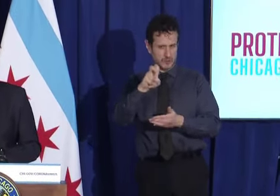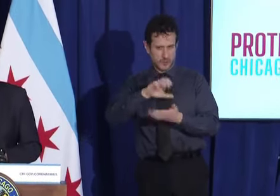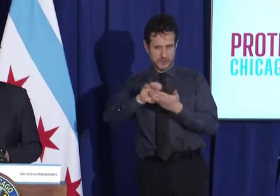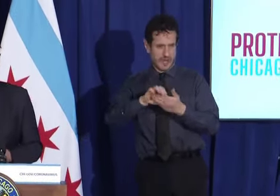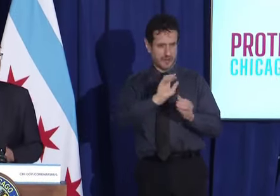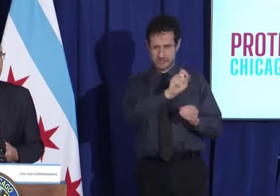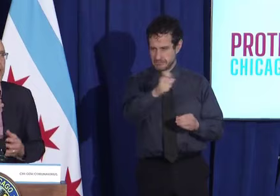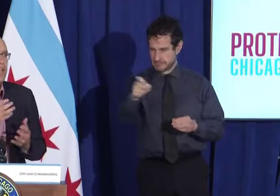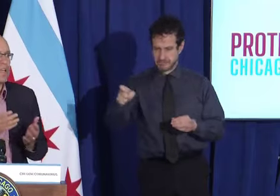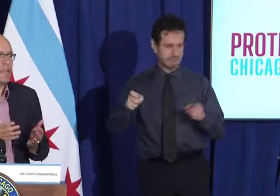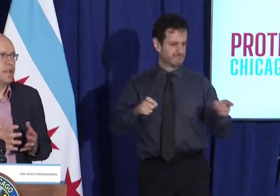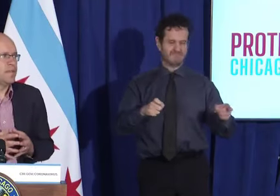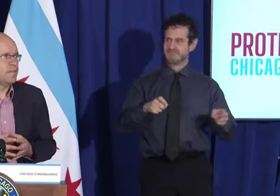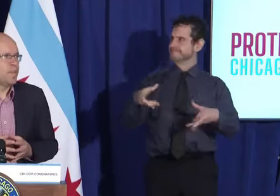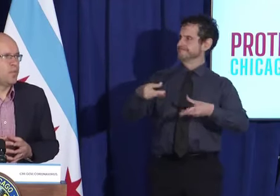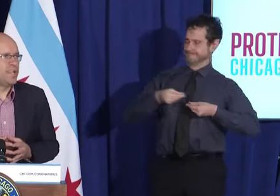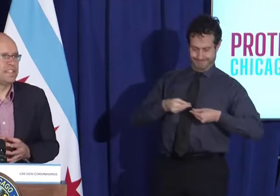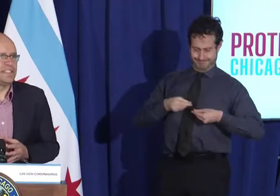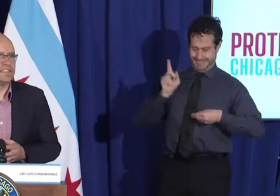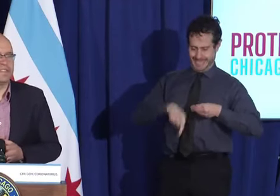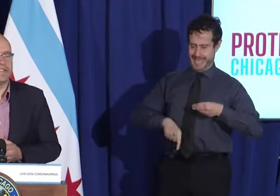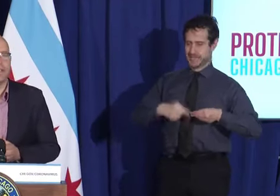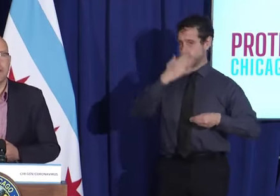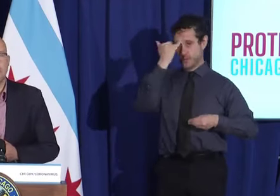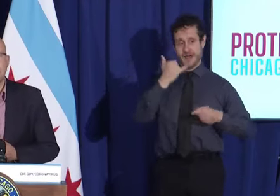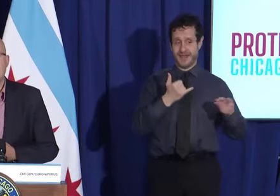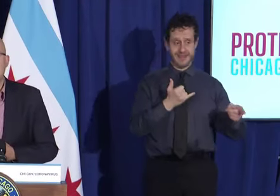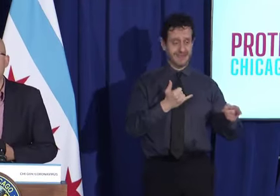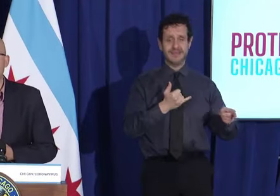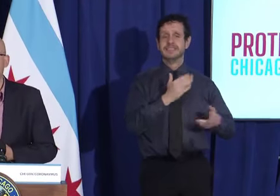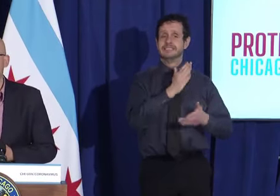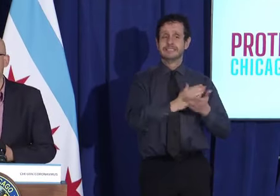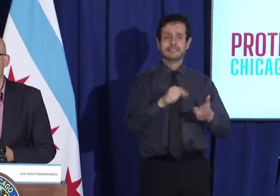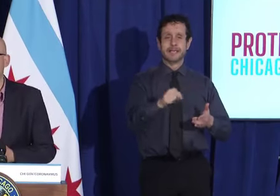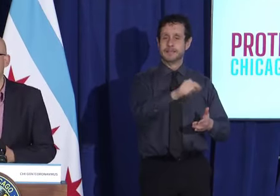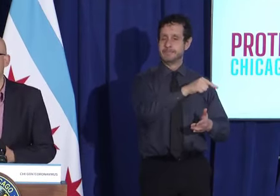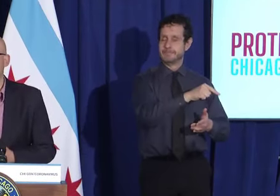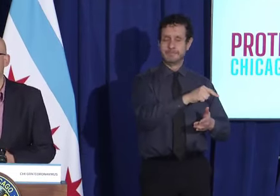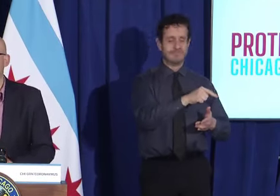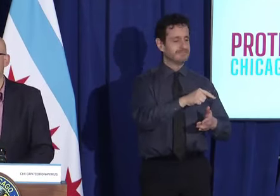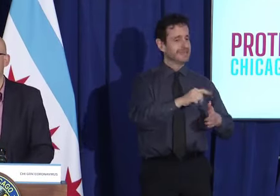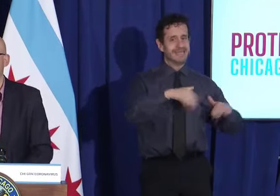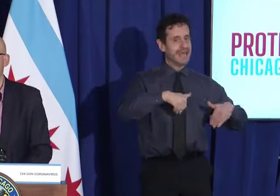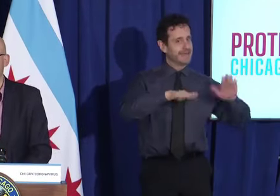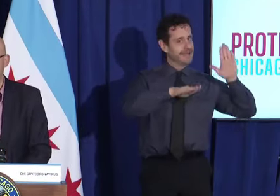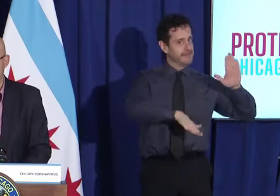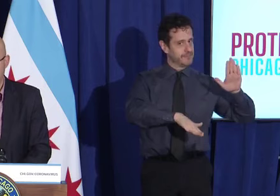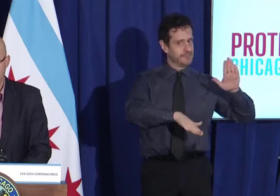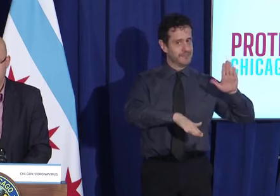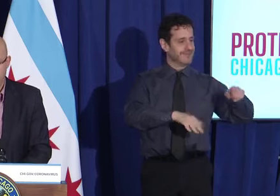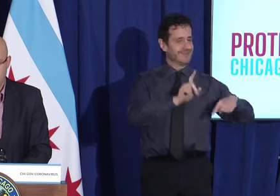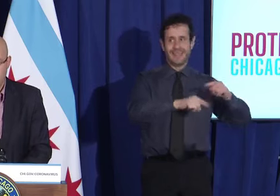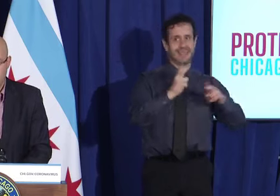laws not allowing residents and non-residents alike to be able to leverage those efforts.